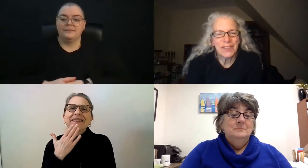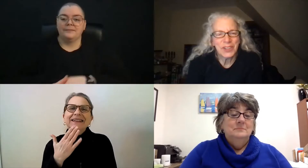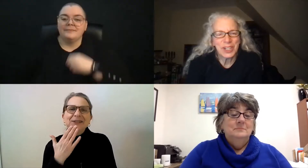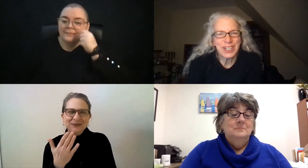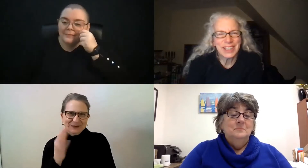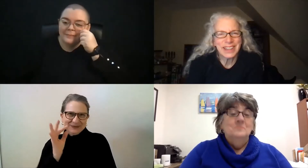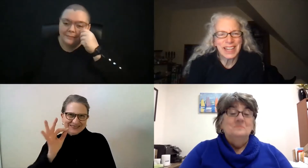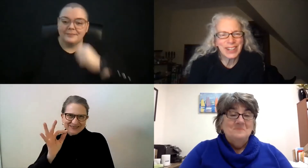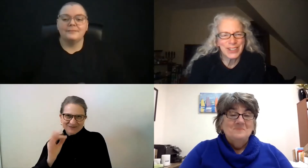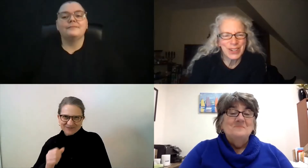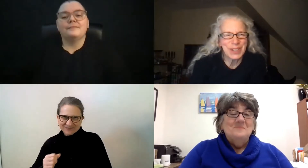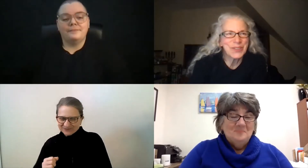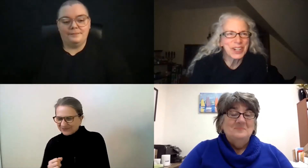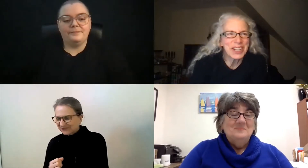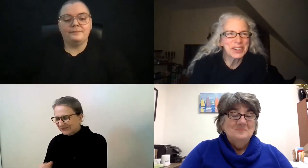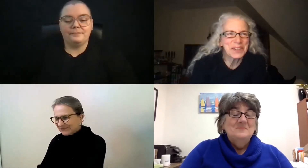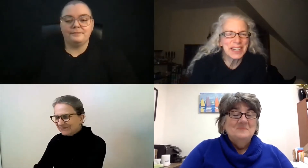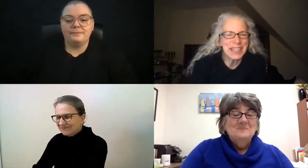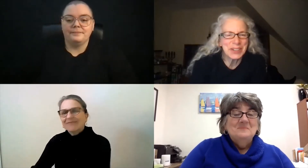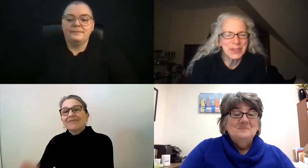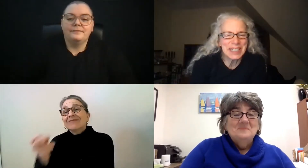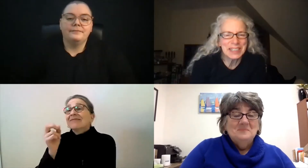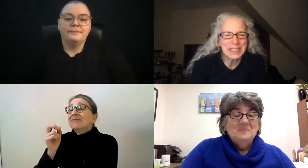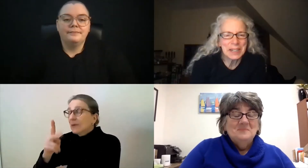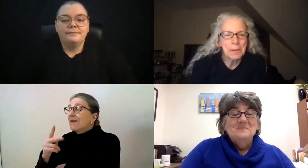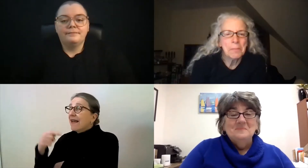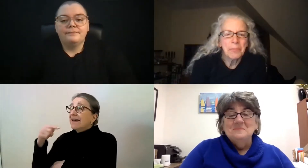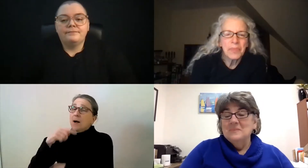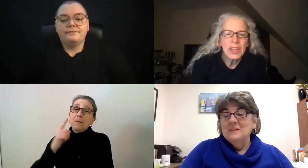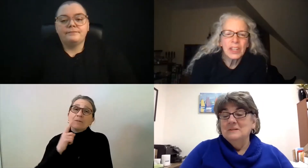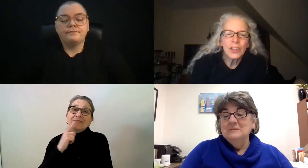Okay, very good. Thank you so much for clarifying. That's great.